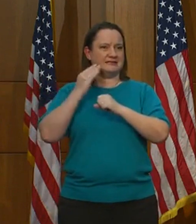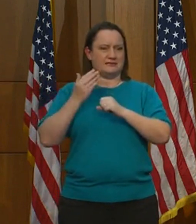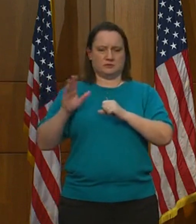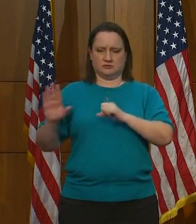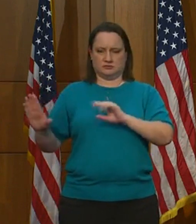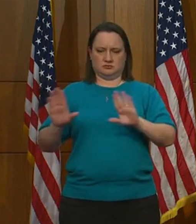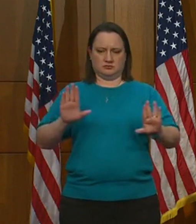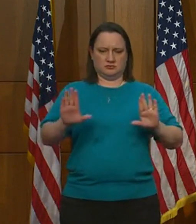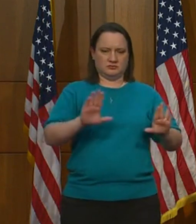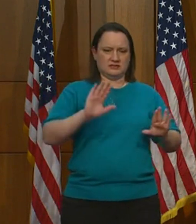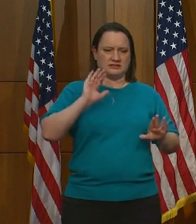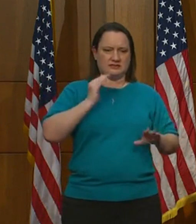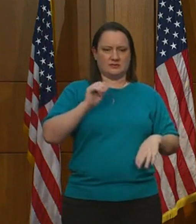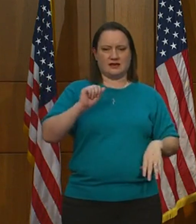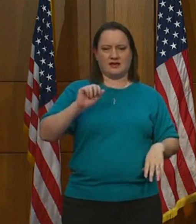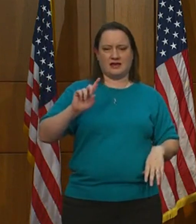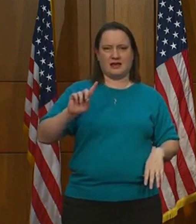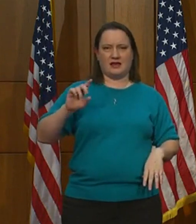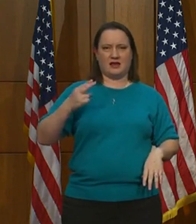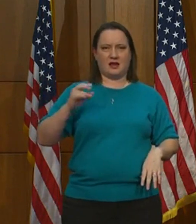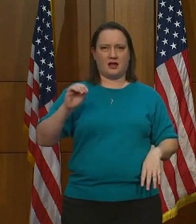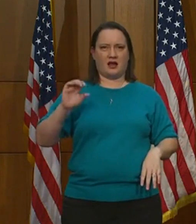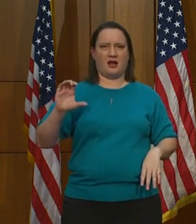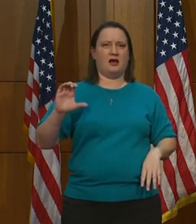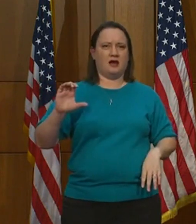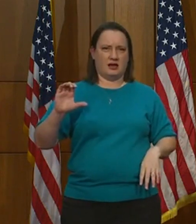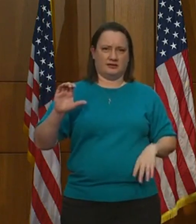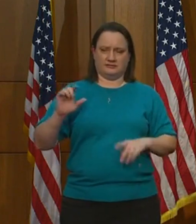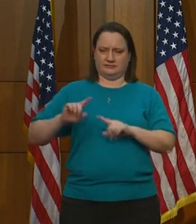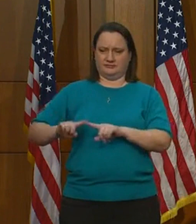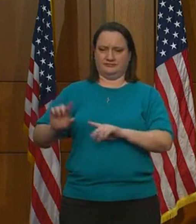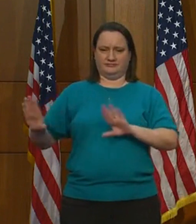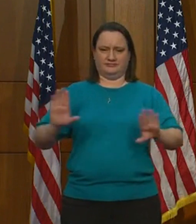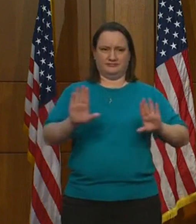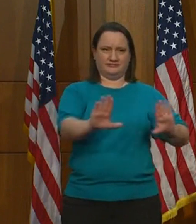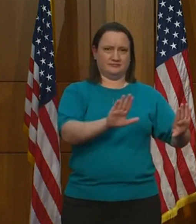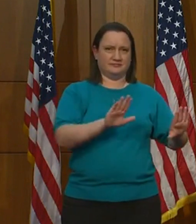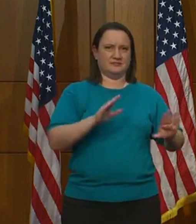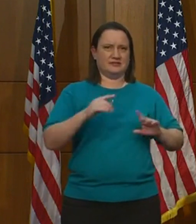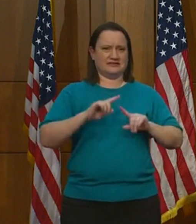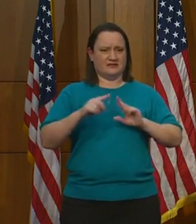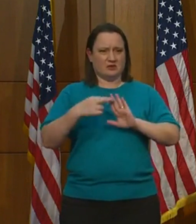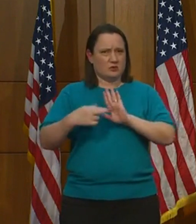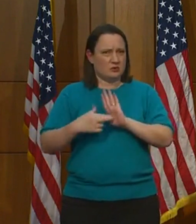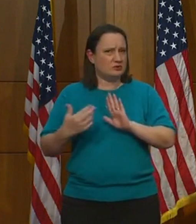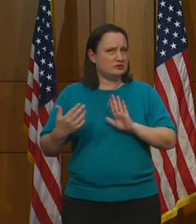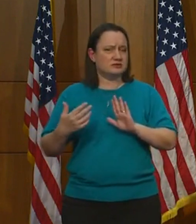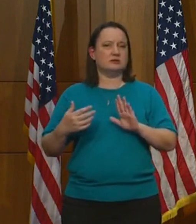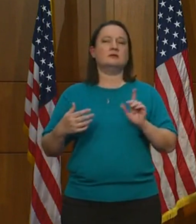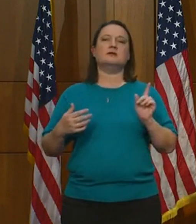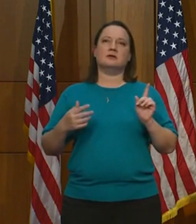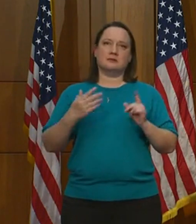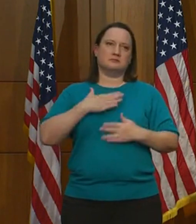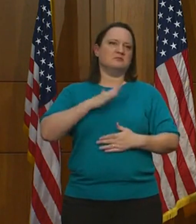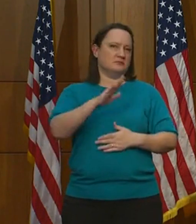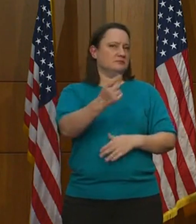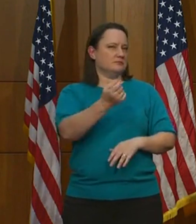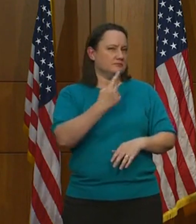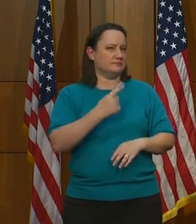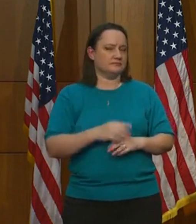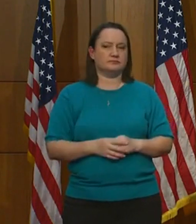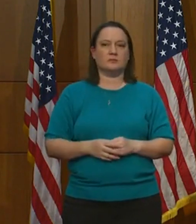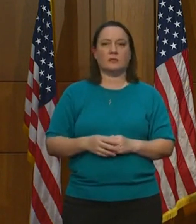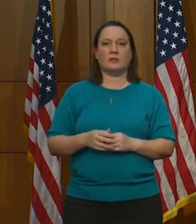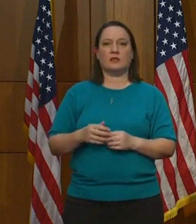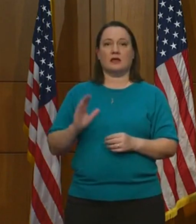where there's different rules and different localities. Yeah, no, appreciate the question there. But, you know, I think the Supreme Court,